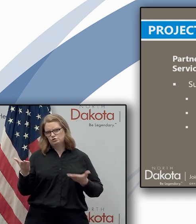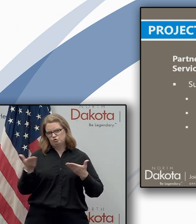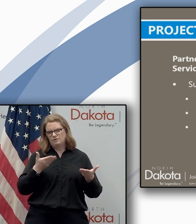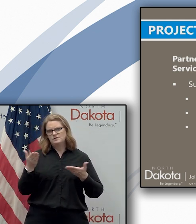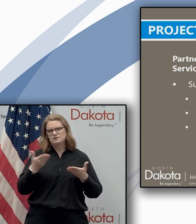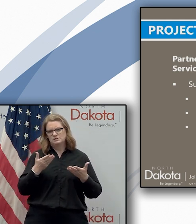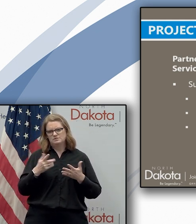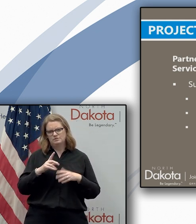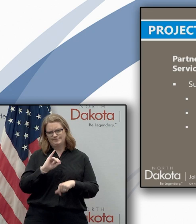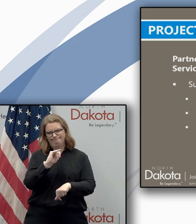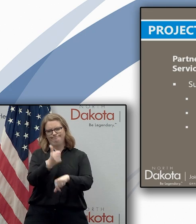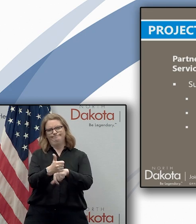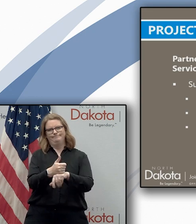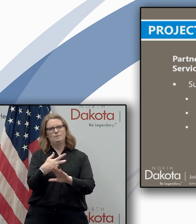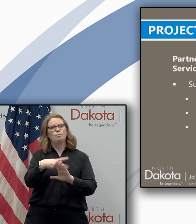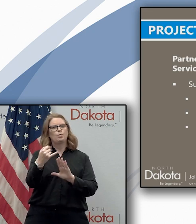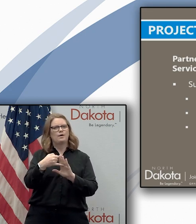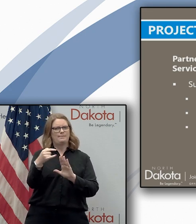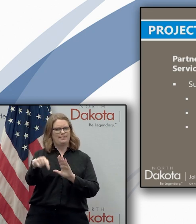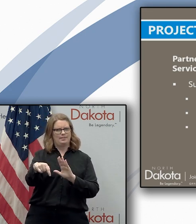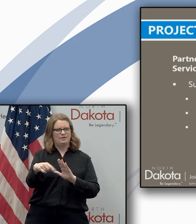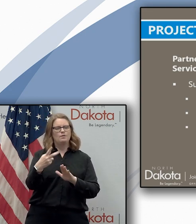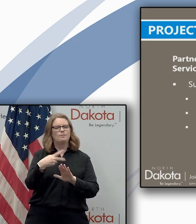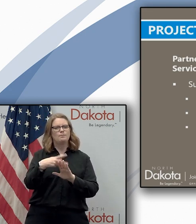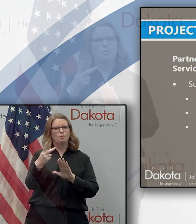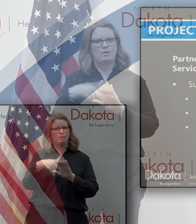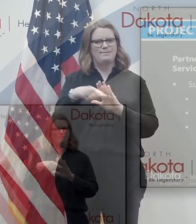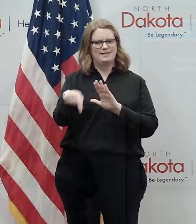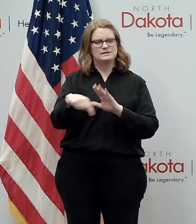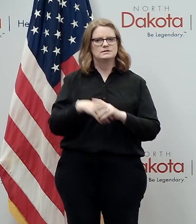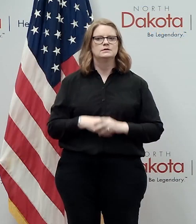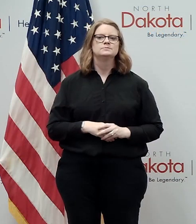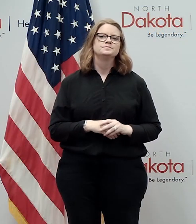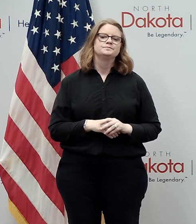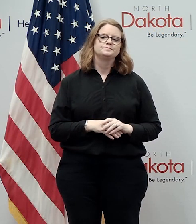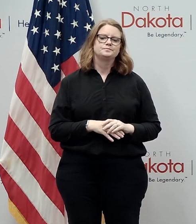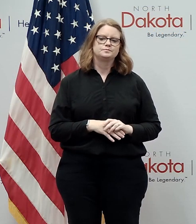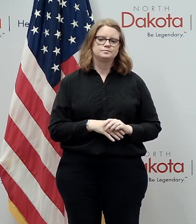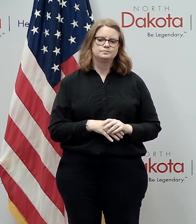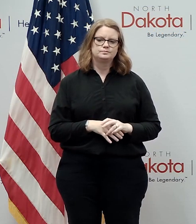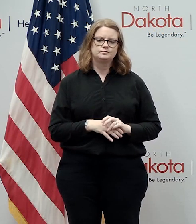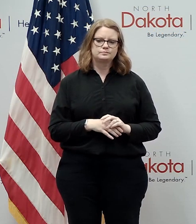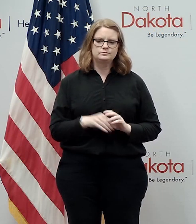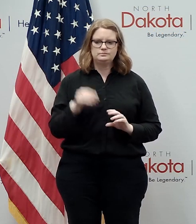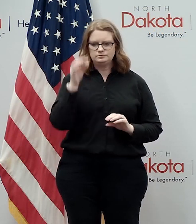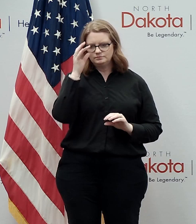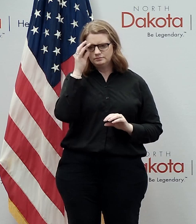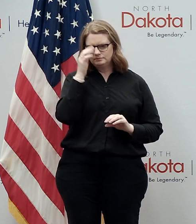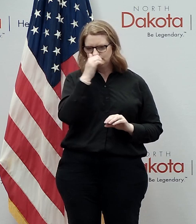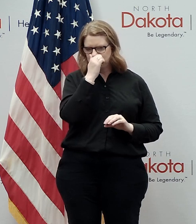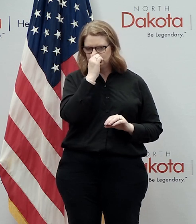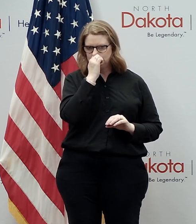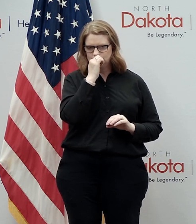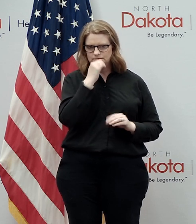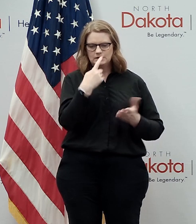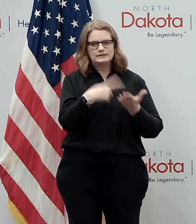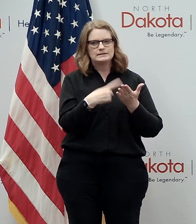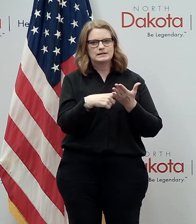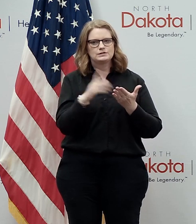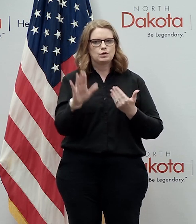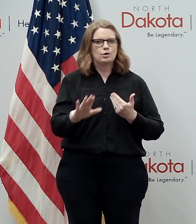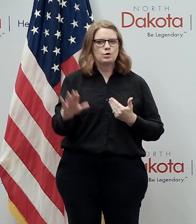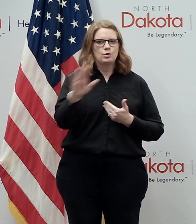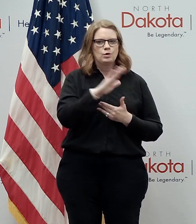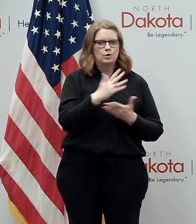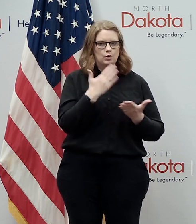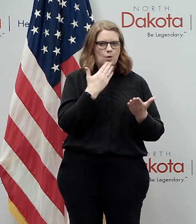launching this program next up we want to talk about your wellness during this